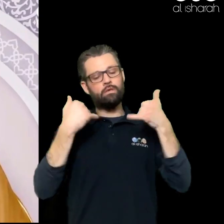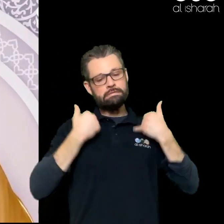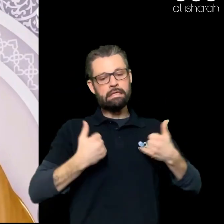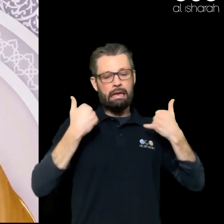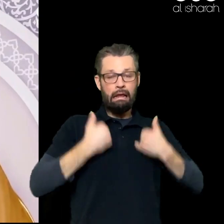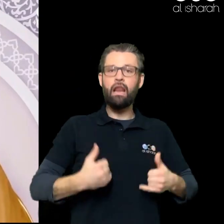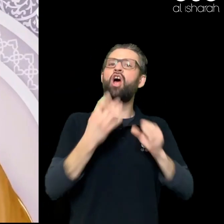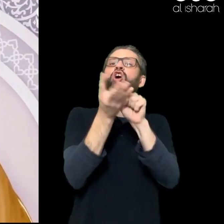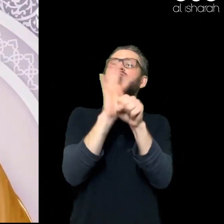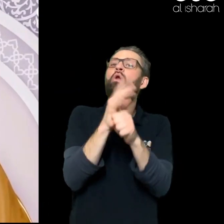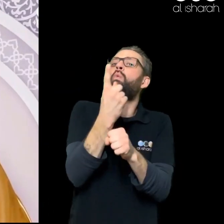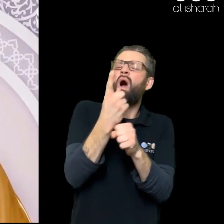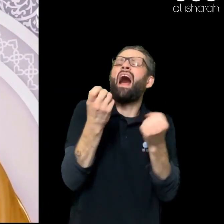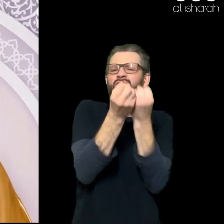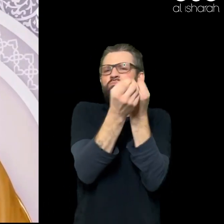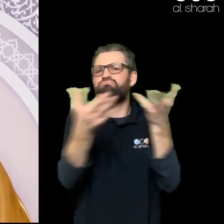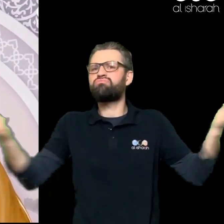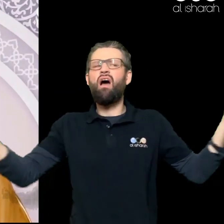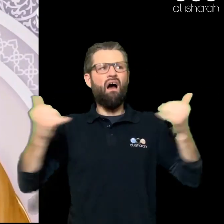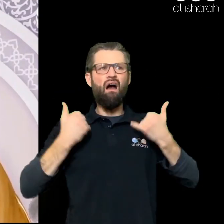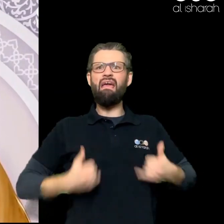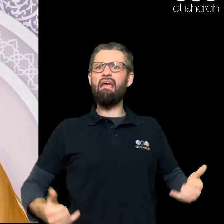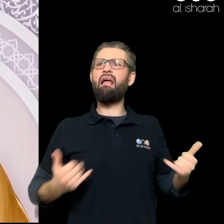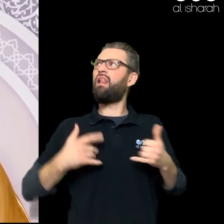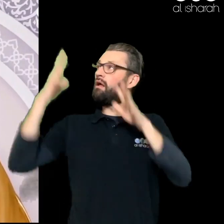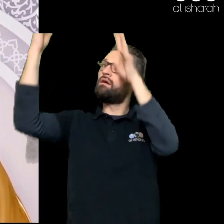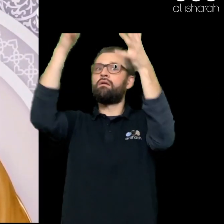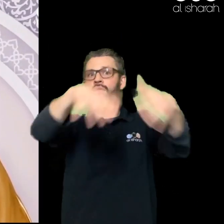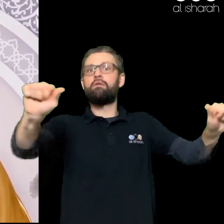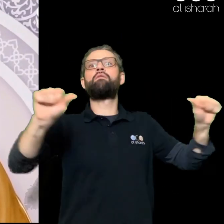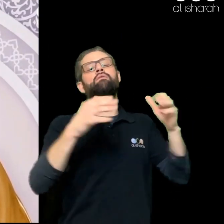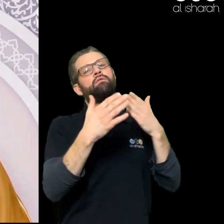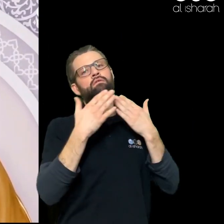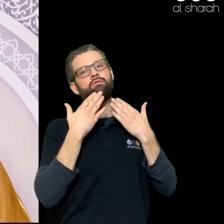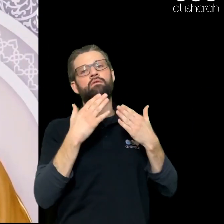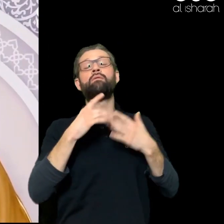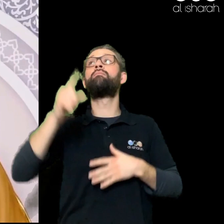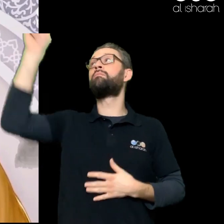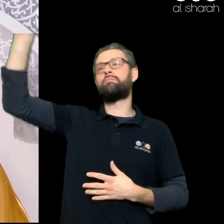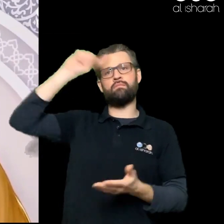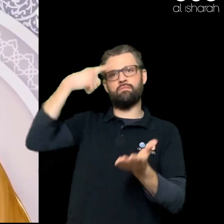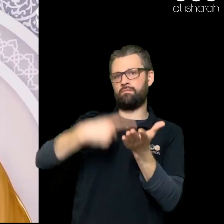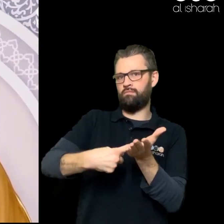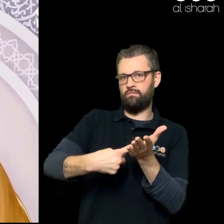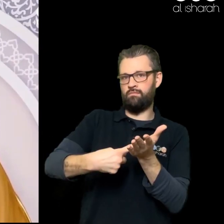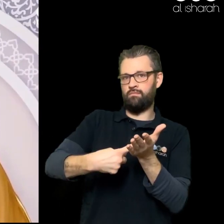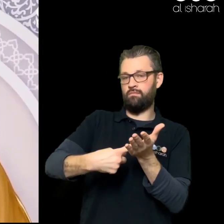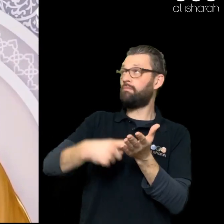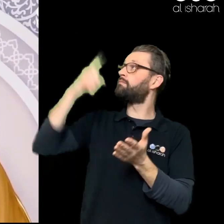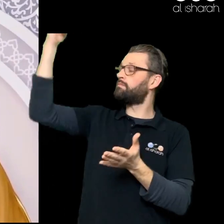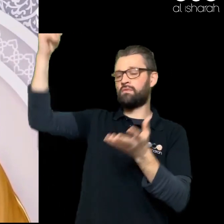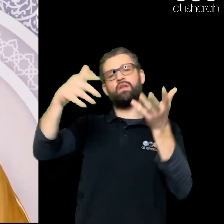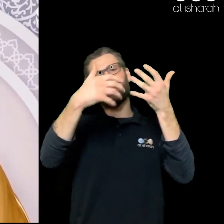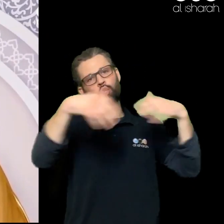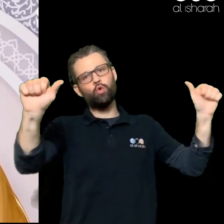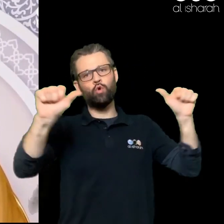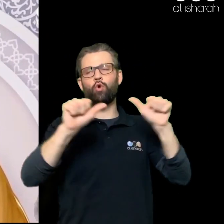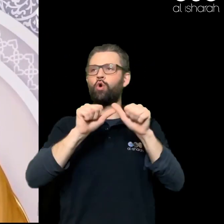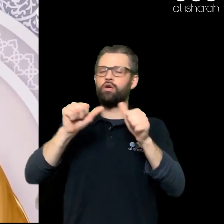Ameen You will come out Of it By the will Of Allah Allah is the Curer As-Shafi Allahumma Shfi Antas-Shafi Oh